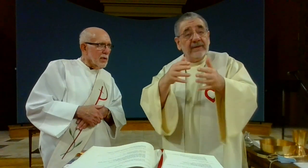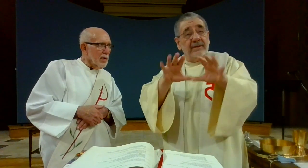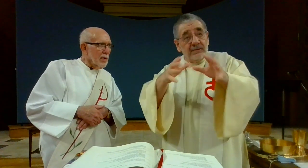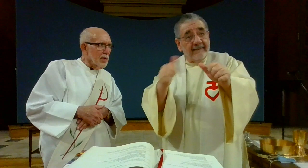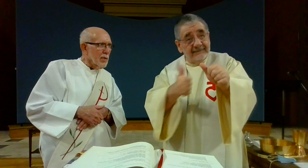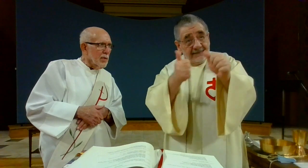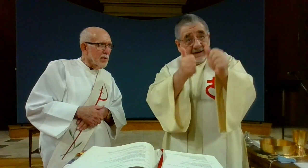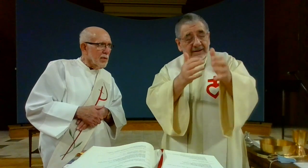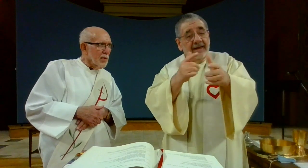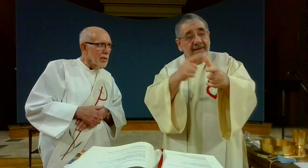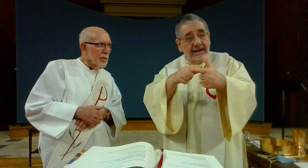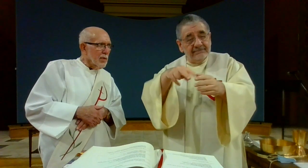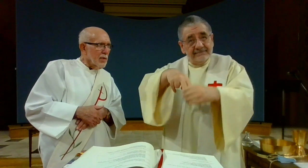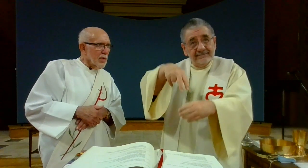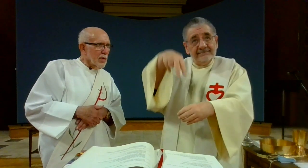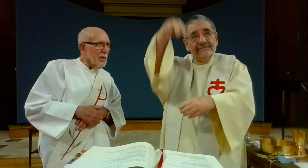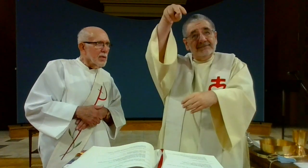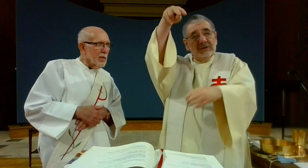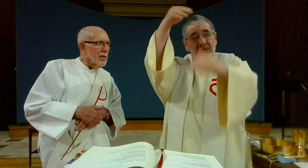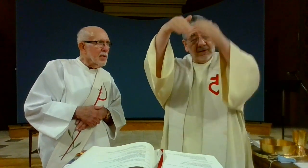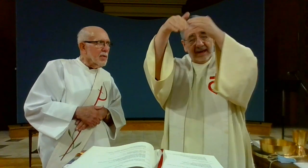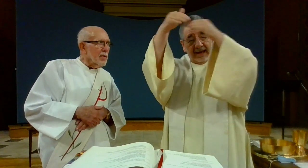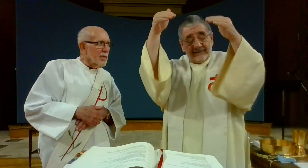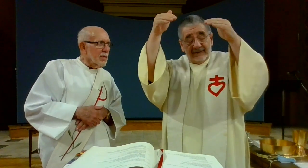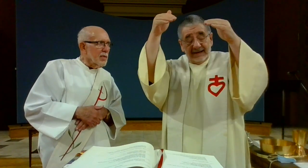40 days on earth with His followers, and then His Ascension into Heaven.